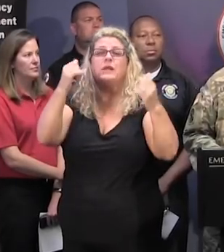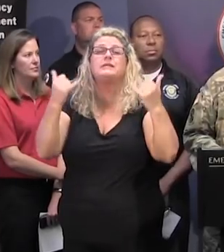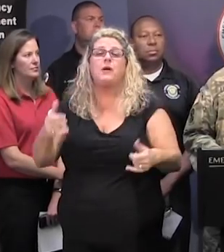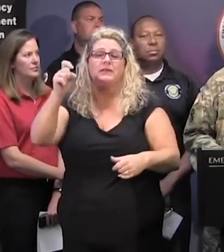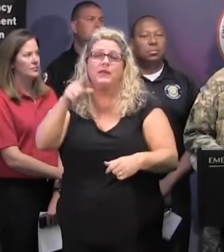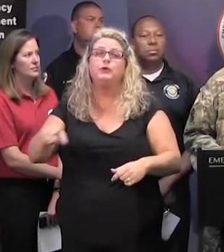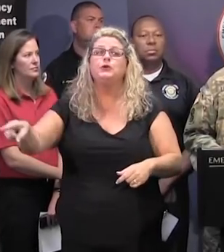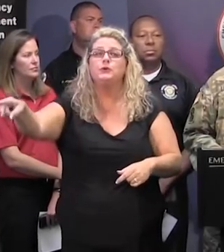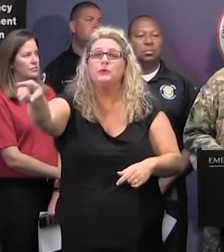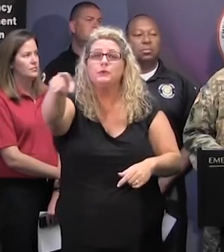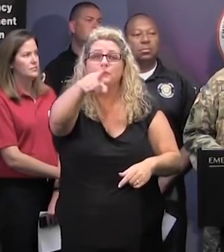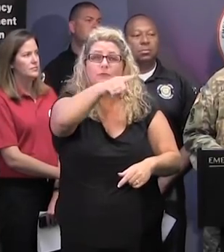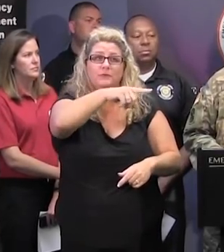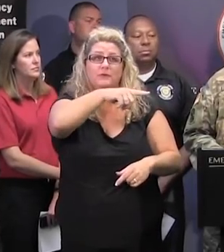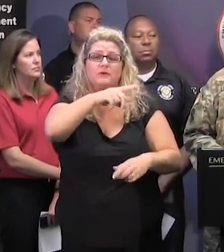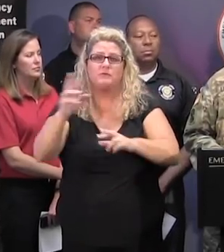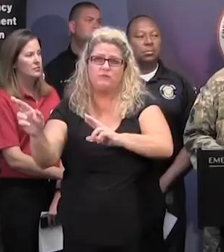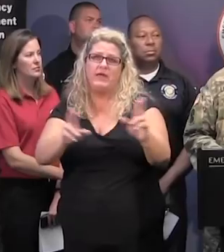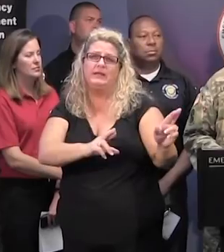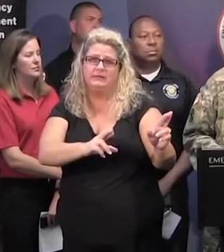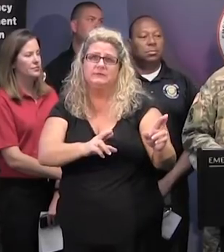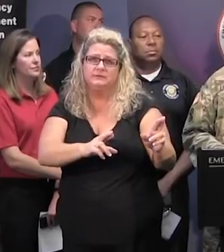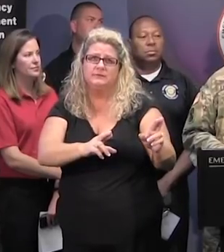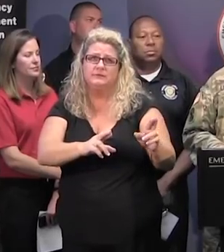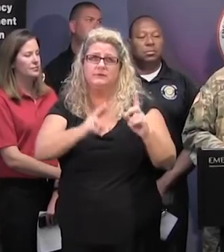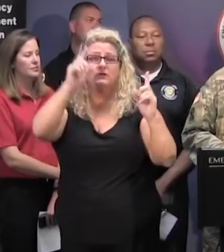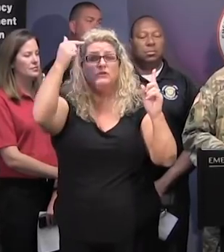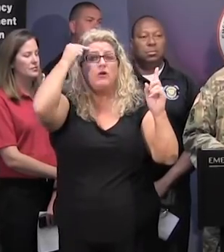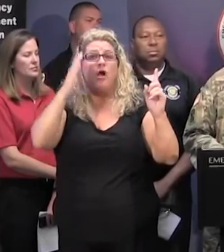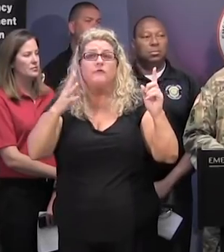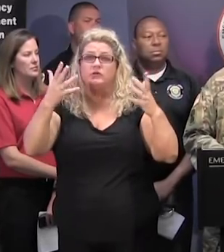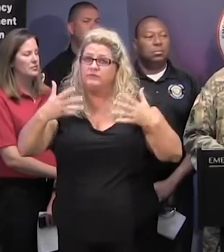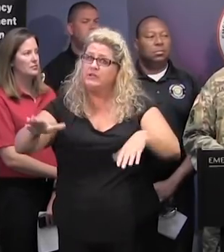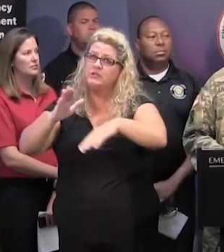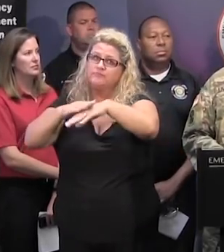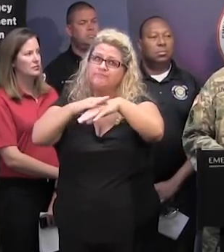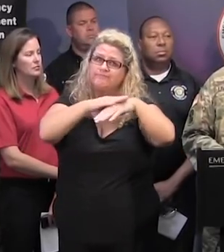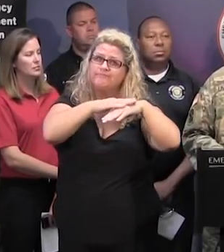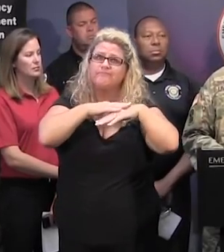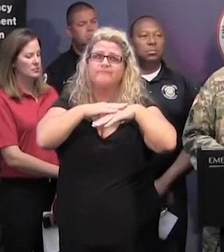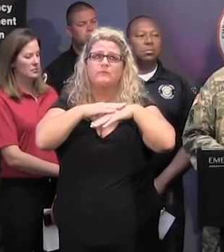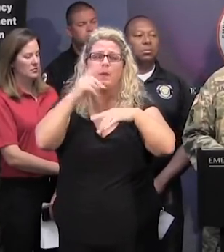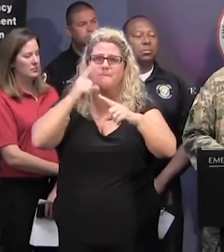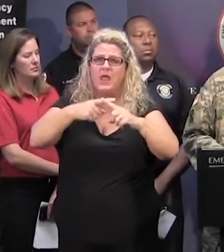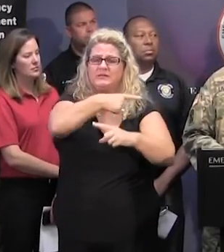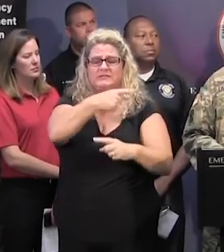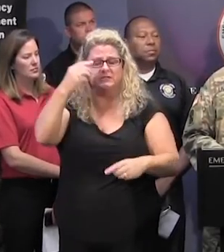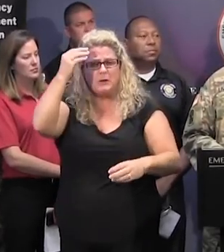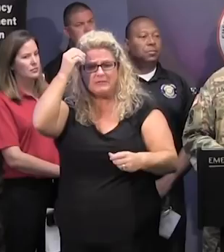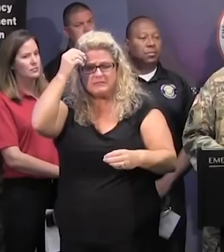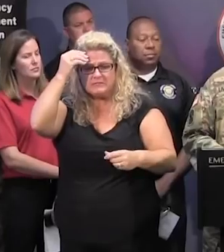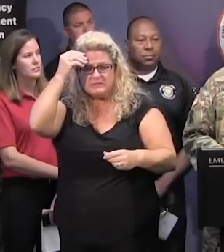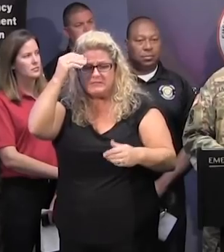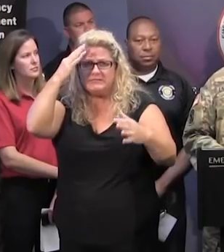citizens of South Carolina, to be set. The governor has made some very cautious decisions to make sure that we